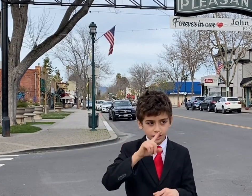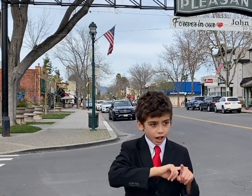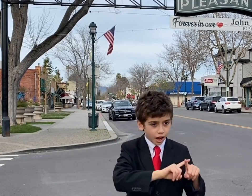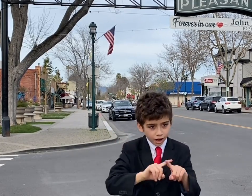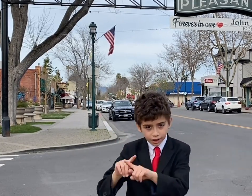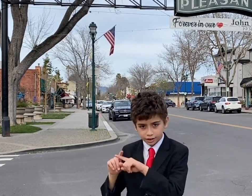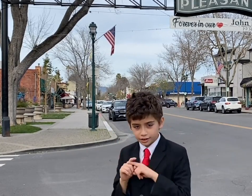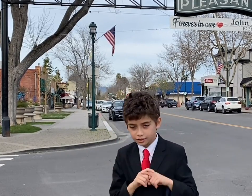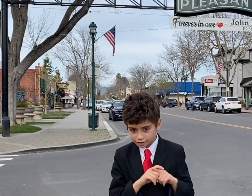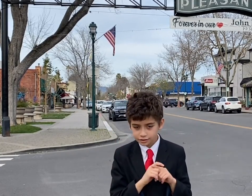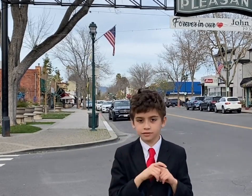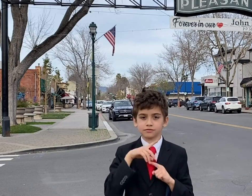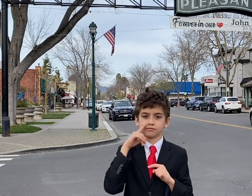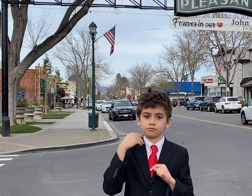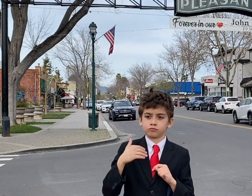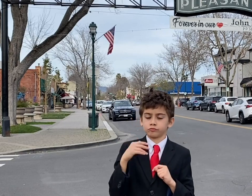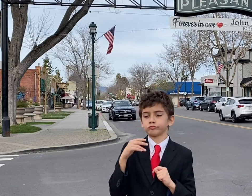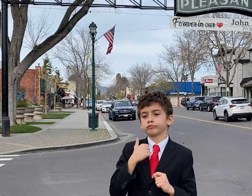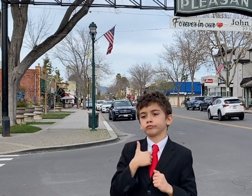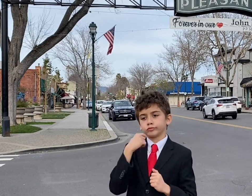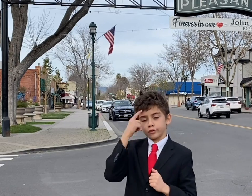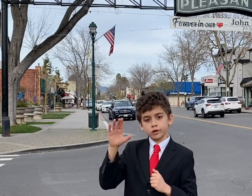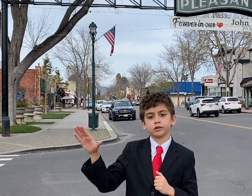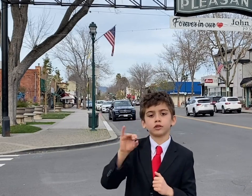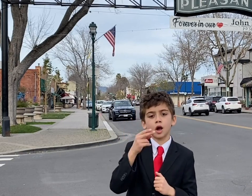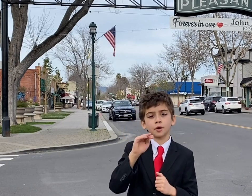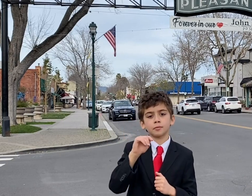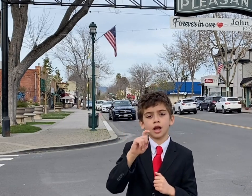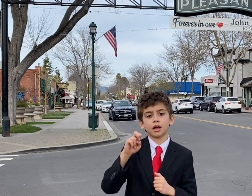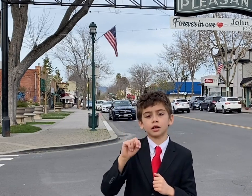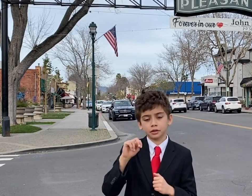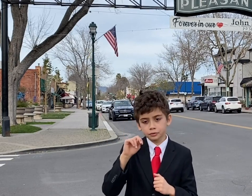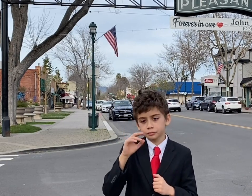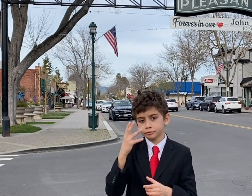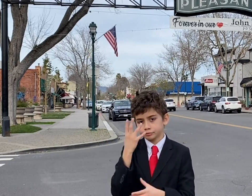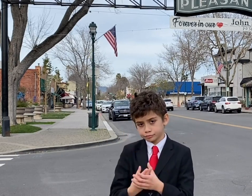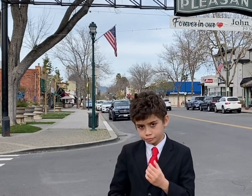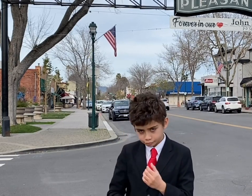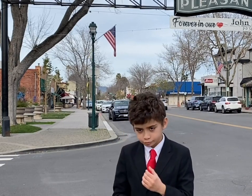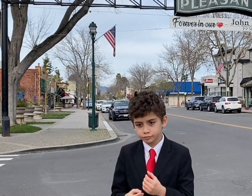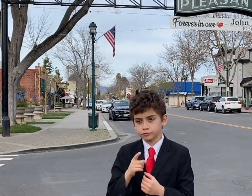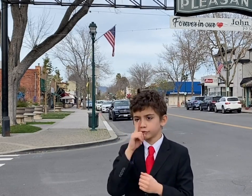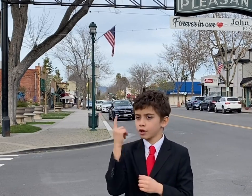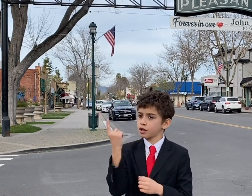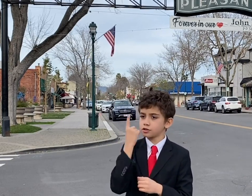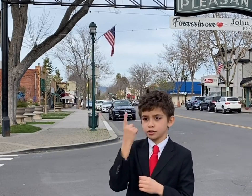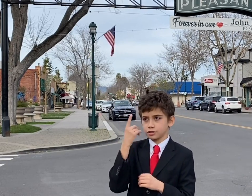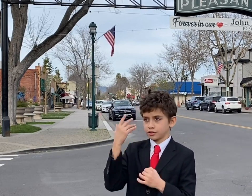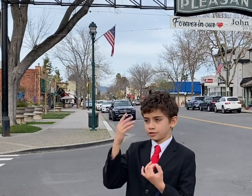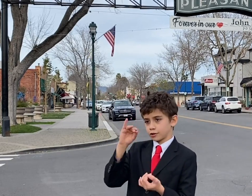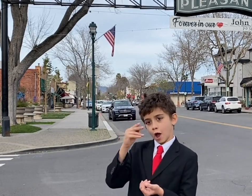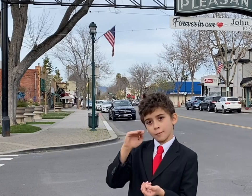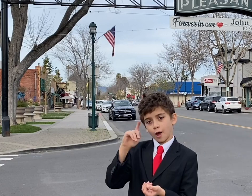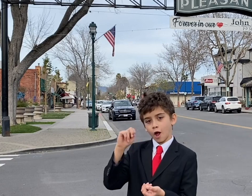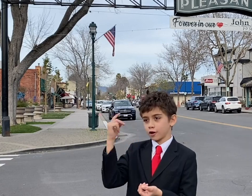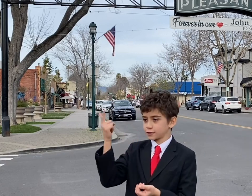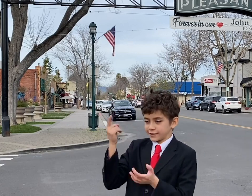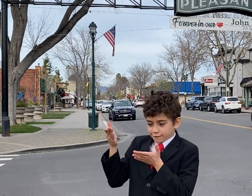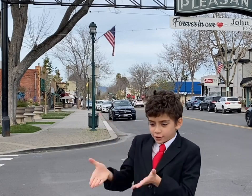We're all very saddened by his passing, but his spirit still lives on in Pleasanton.